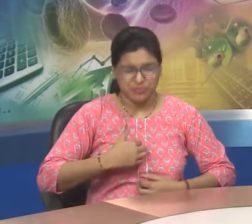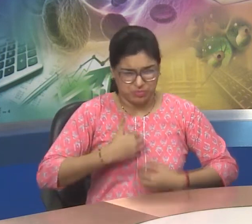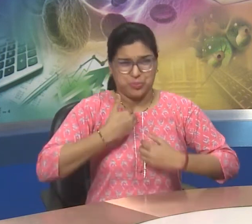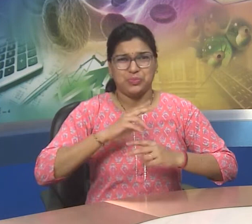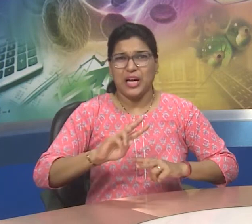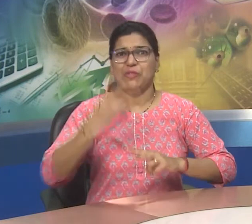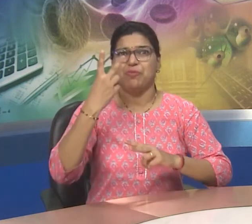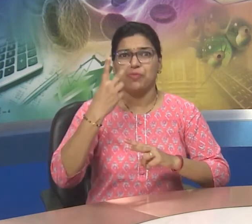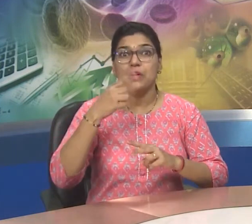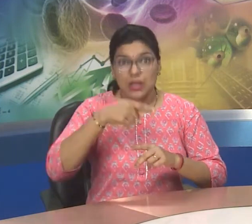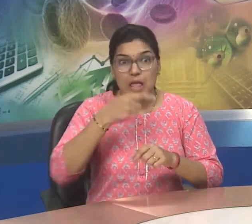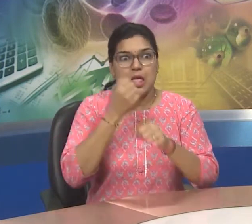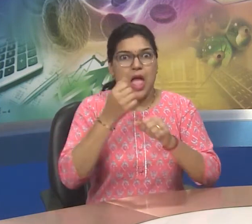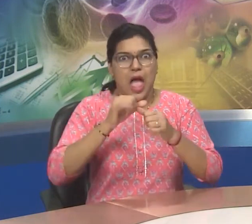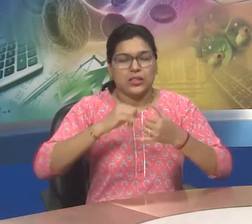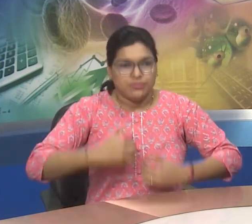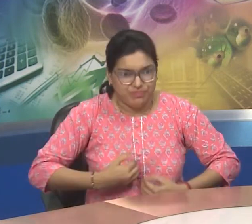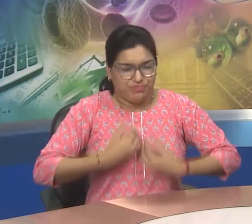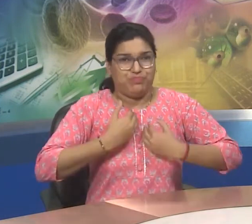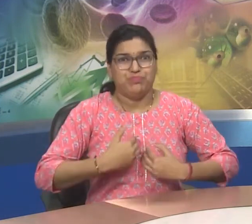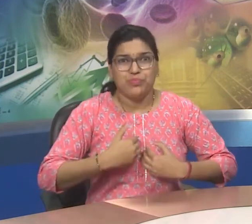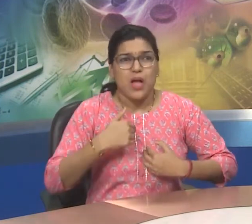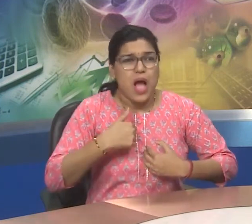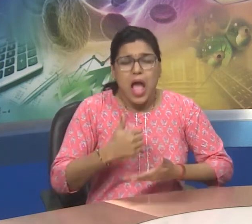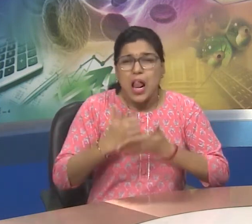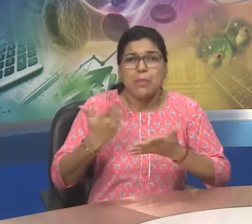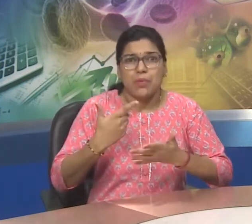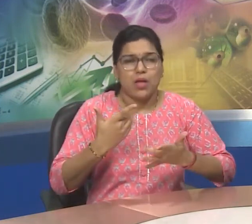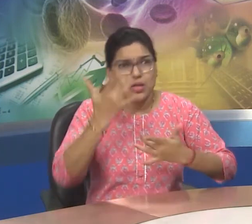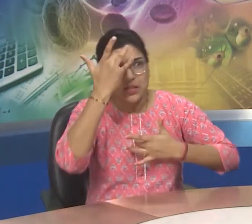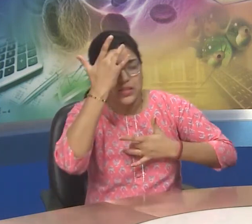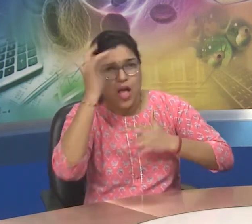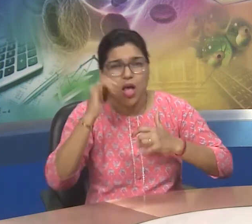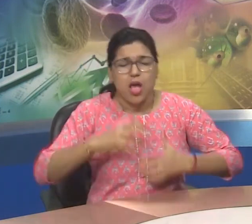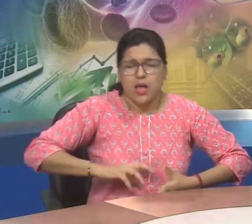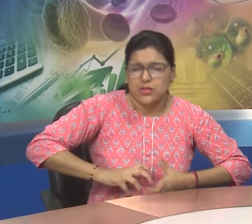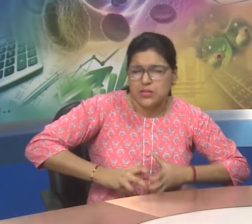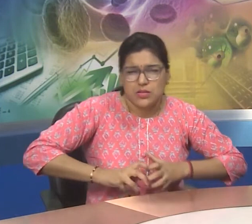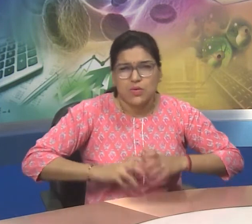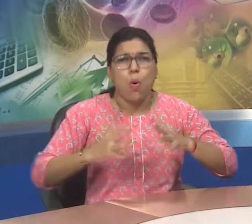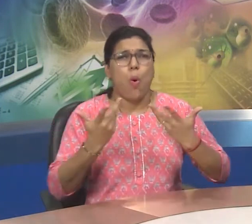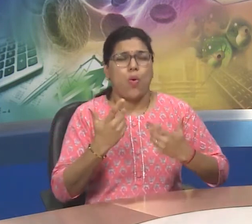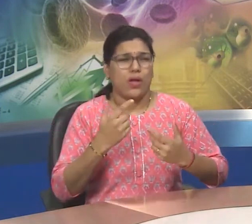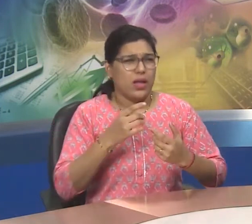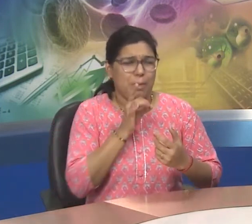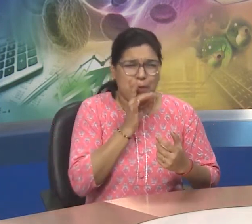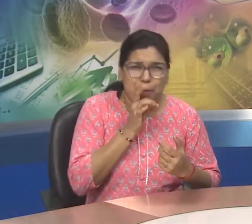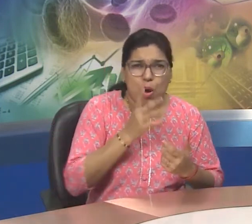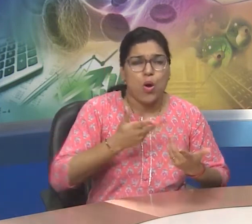the acidic component of our body. What helps when we feel